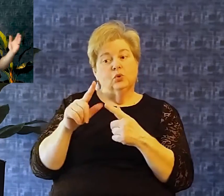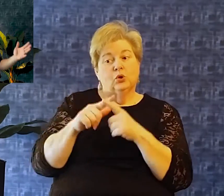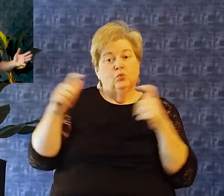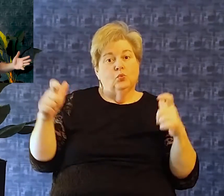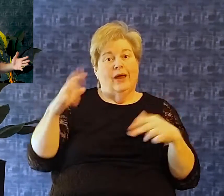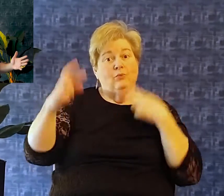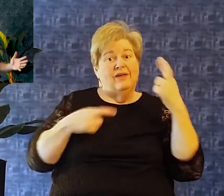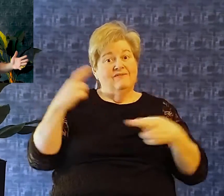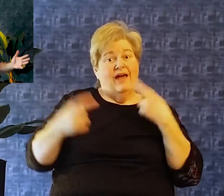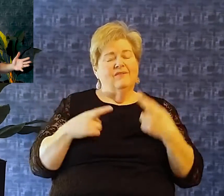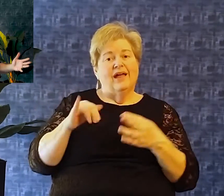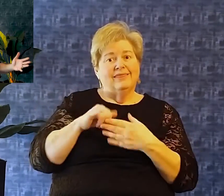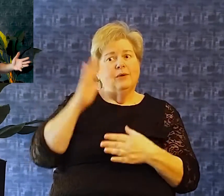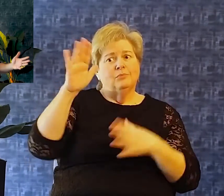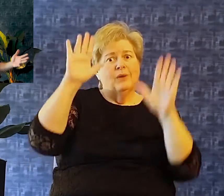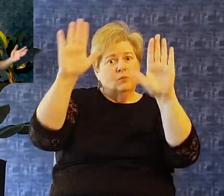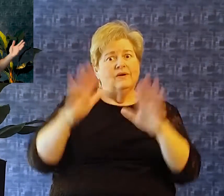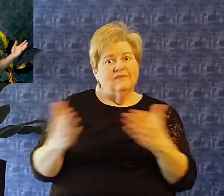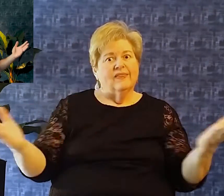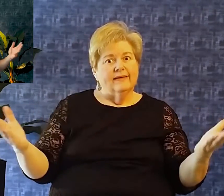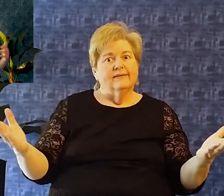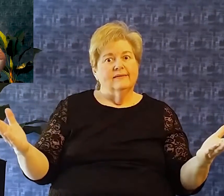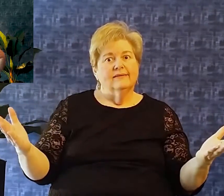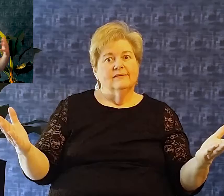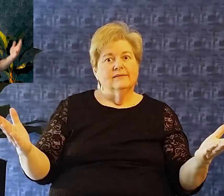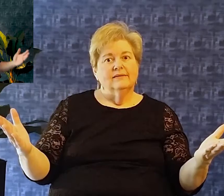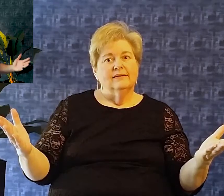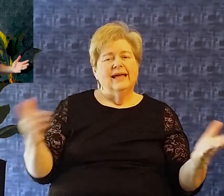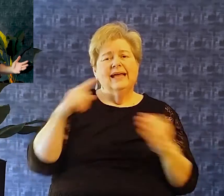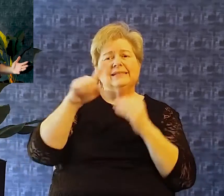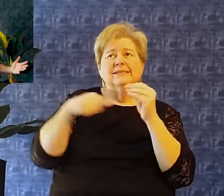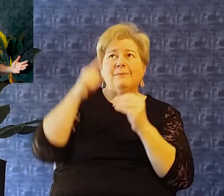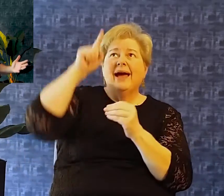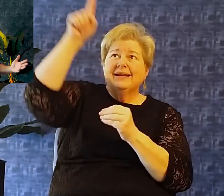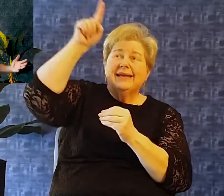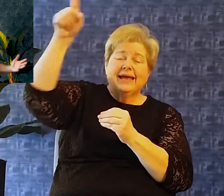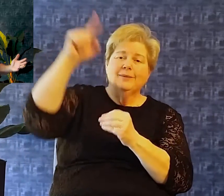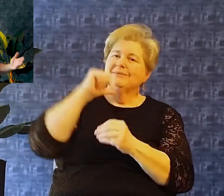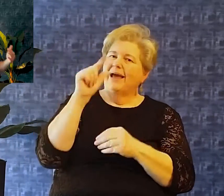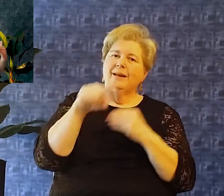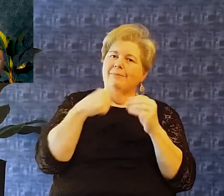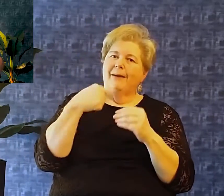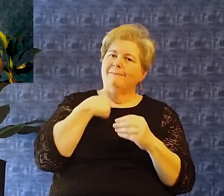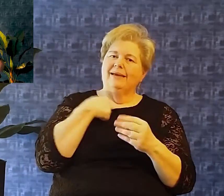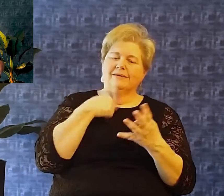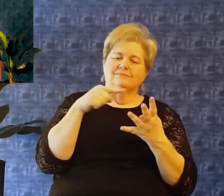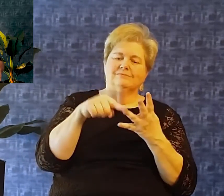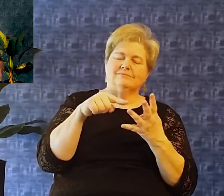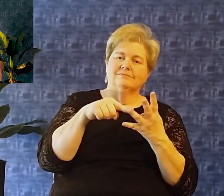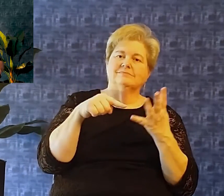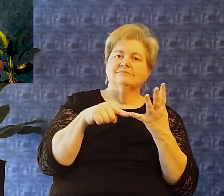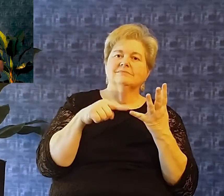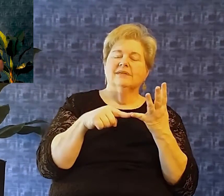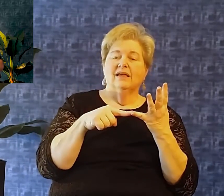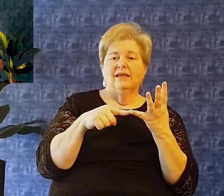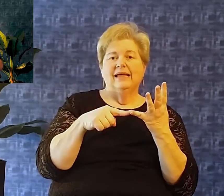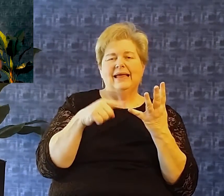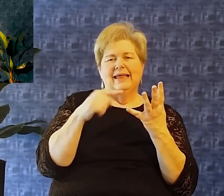awakening In our nation That would be a wonderful thing It's about God It's not about you Then the fourth